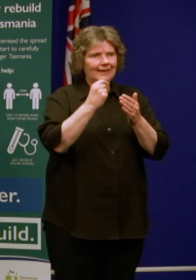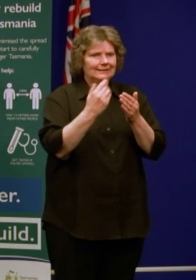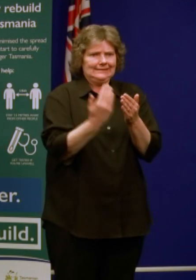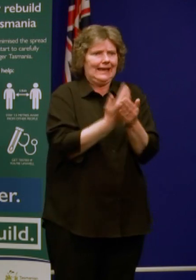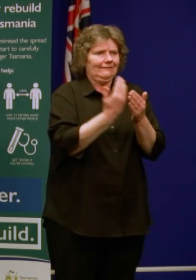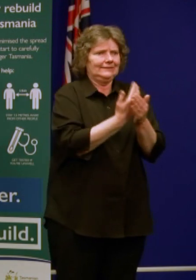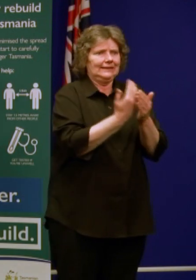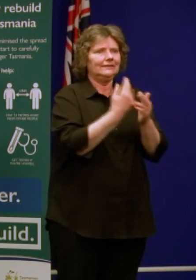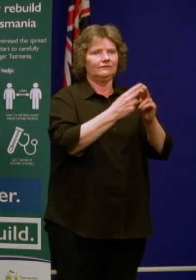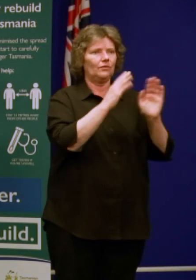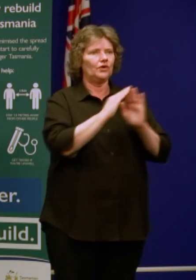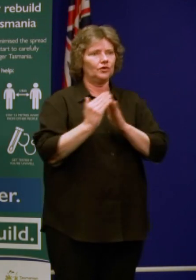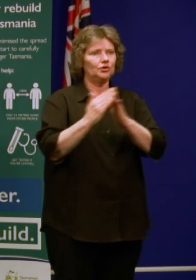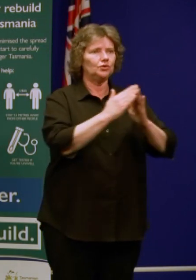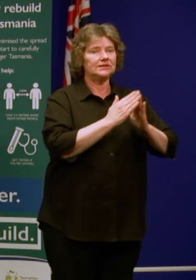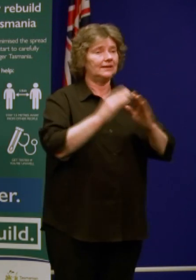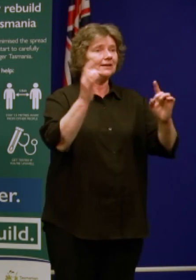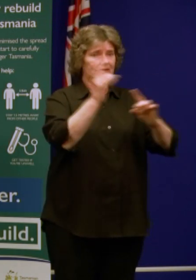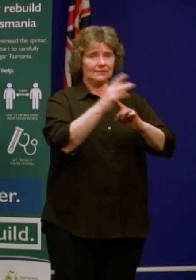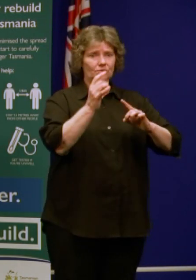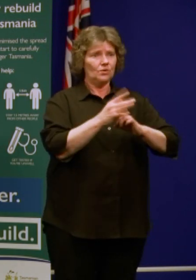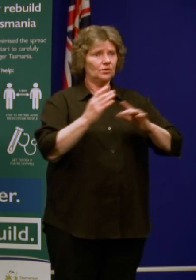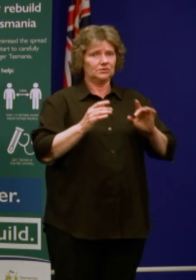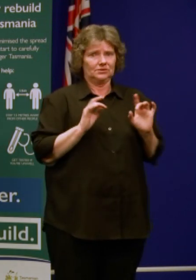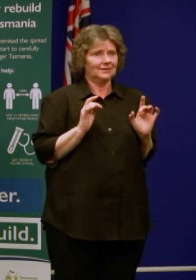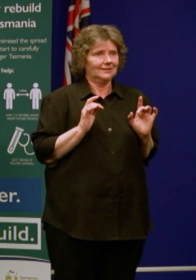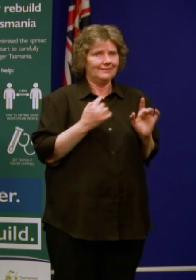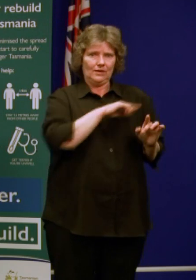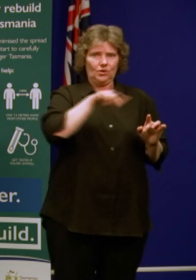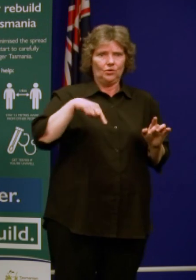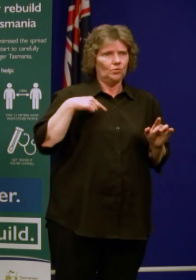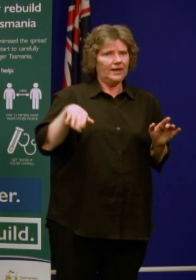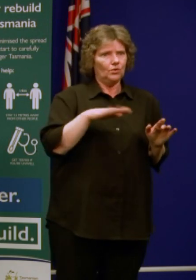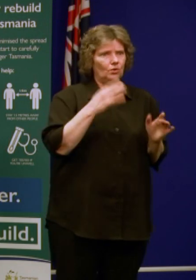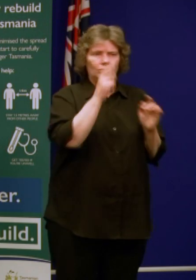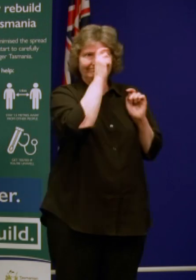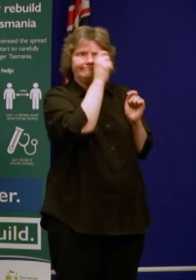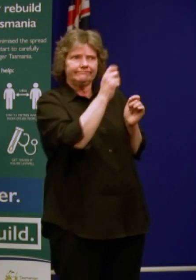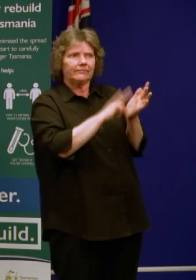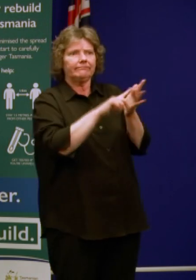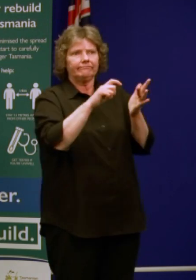important that I think as a country we acknowledge that Victoria will go through some very difficult circumstances.